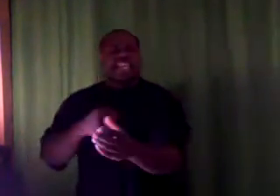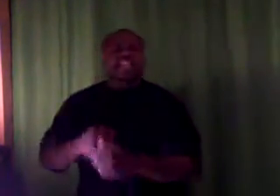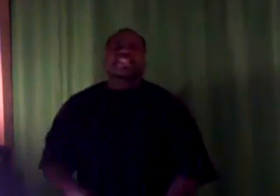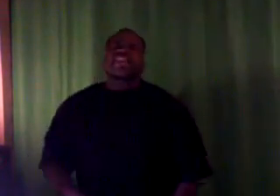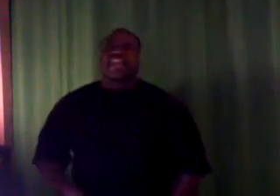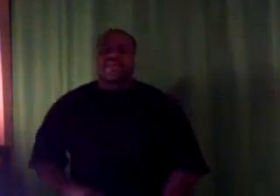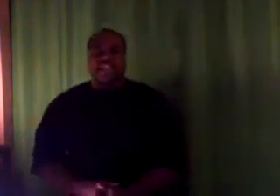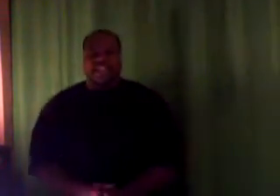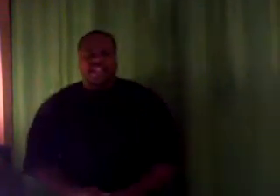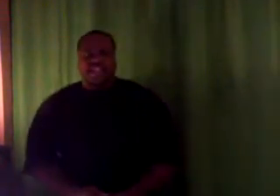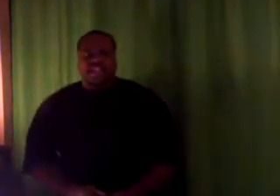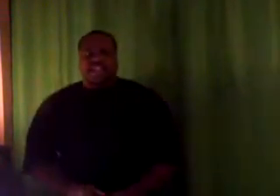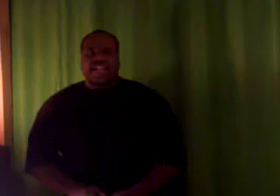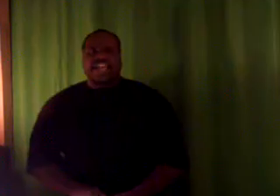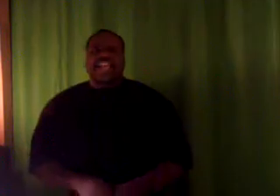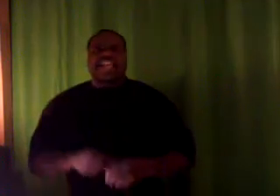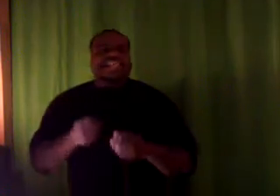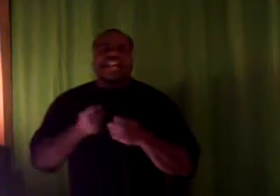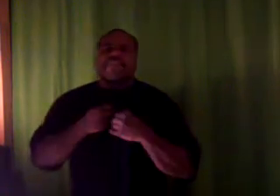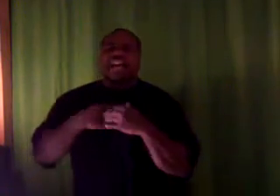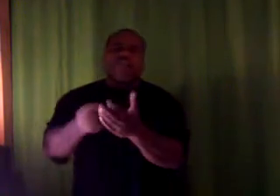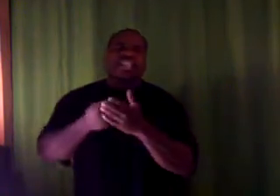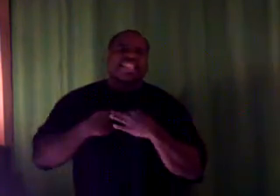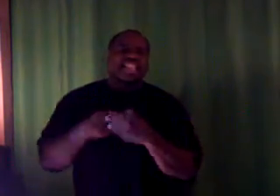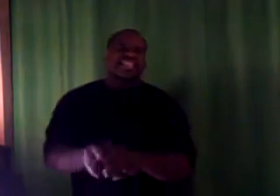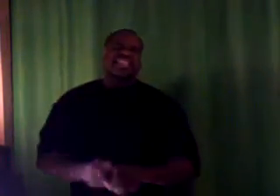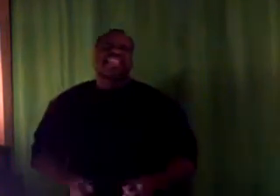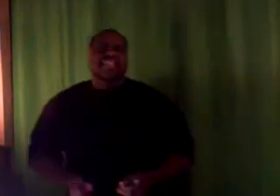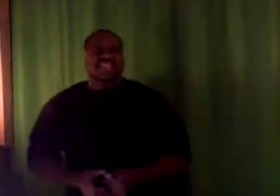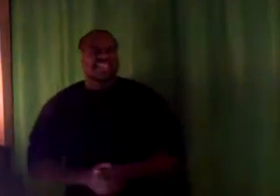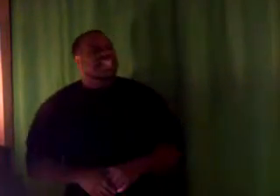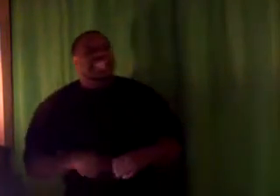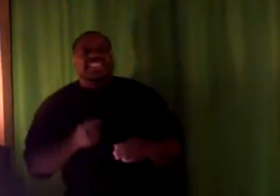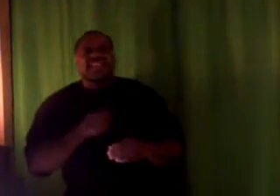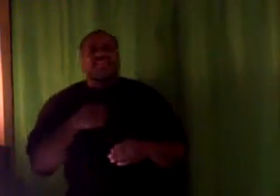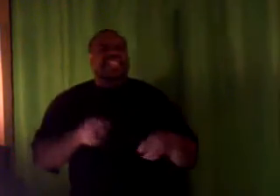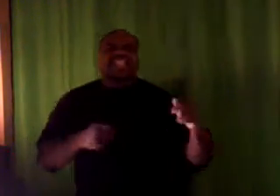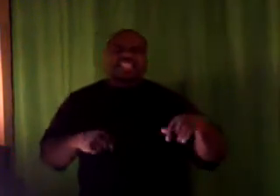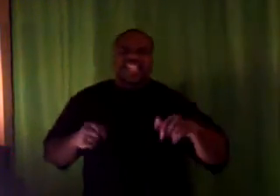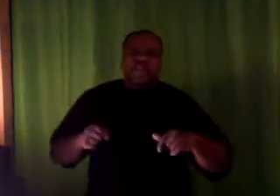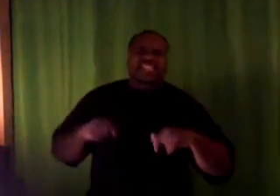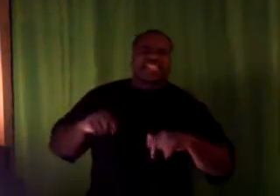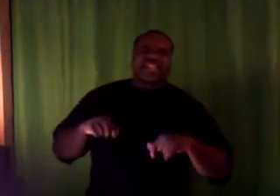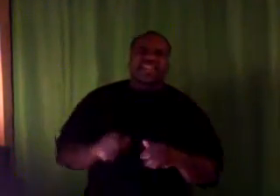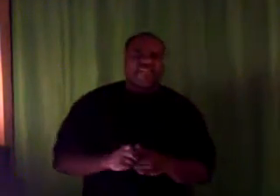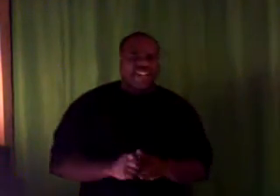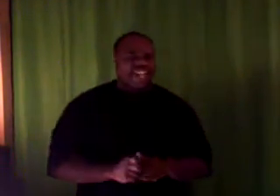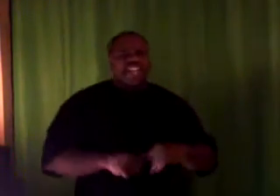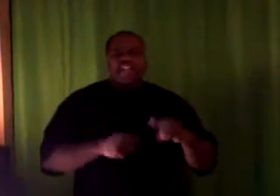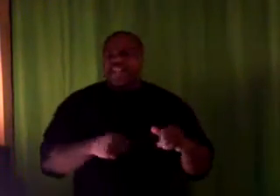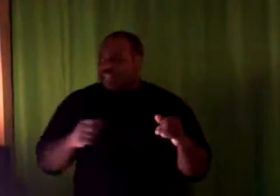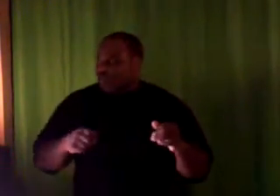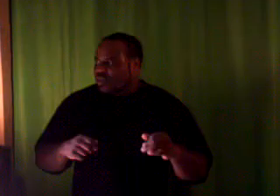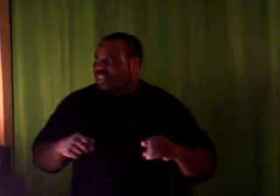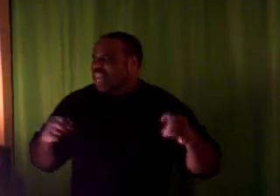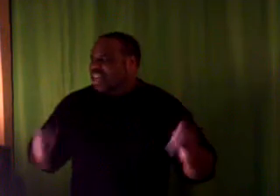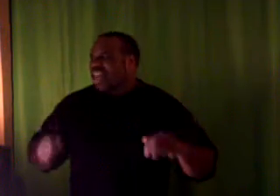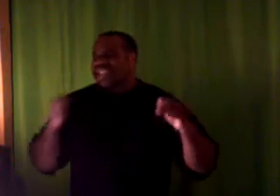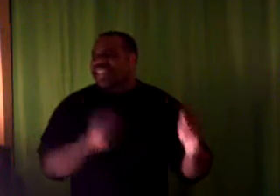kill each other every day? He get excitement out of watching niggas kill themselves. And see, we to this day, we still doing that. You want to say nigga this,